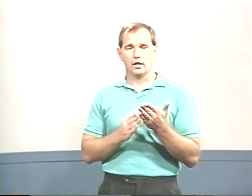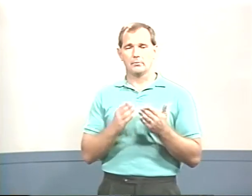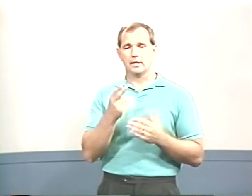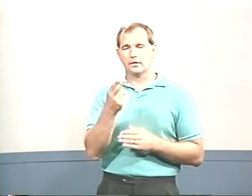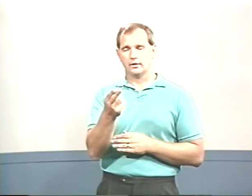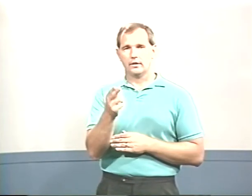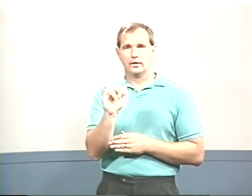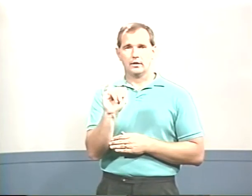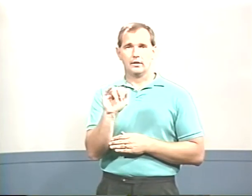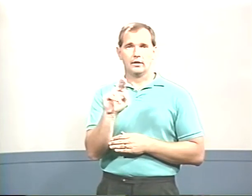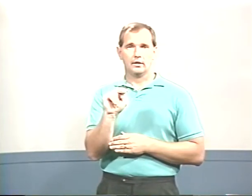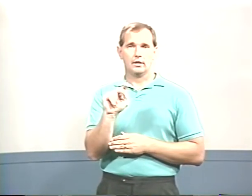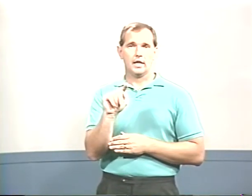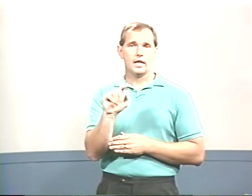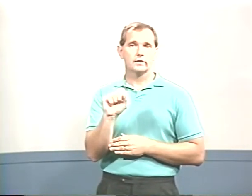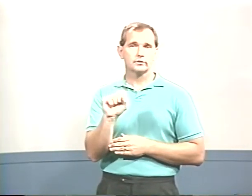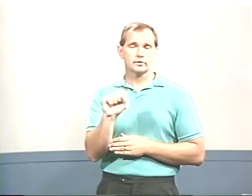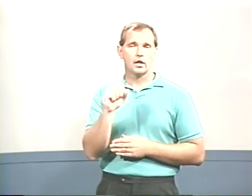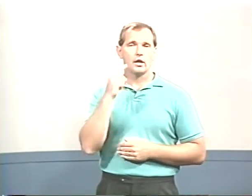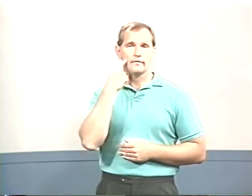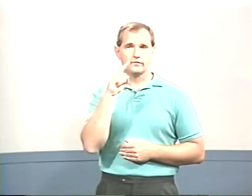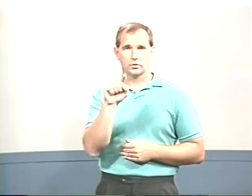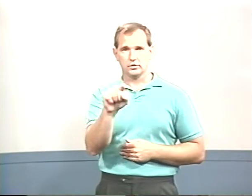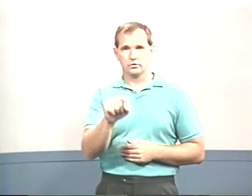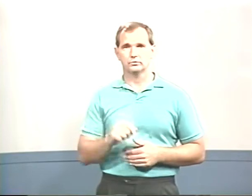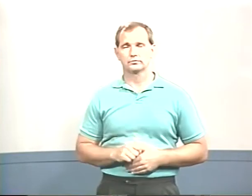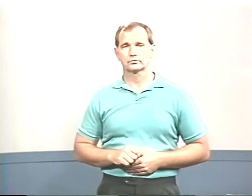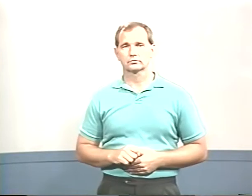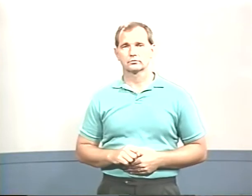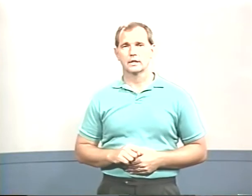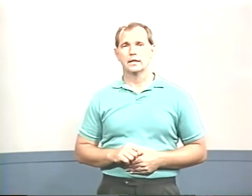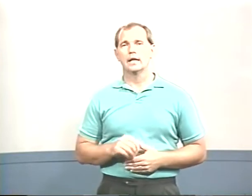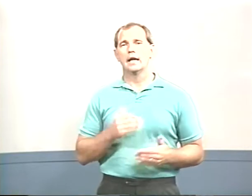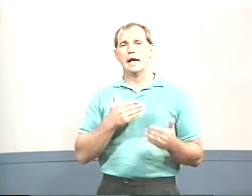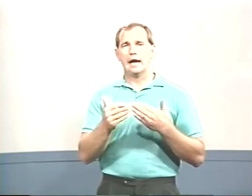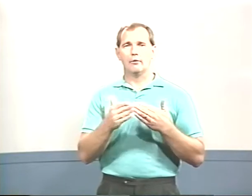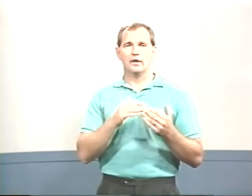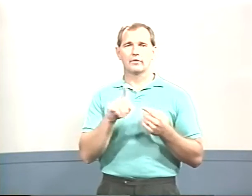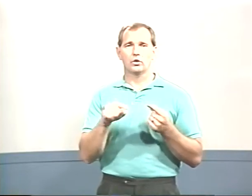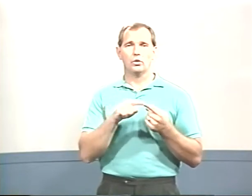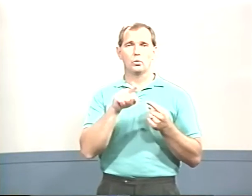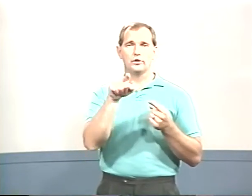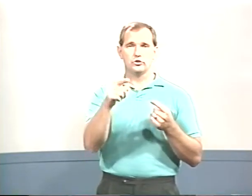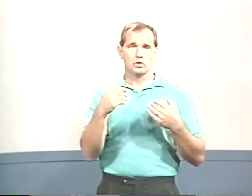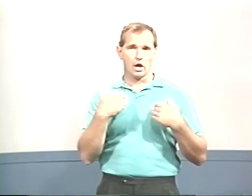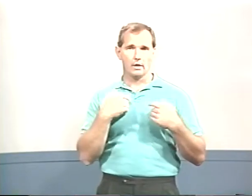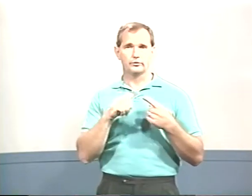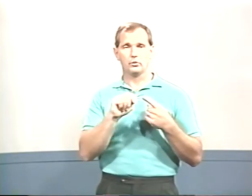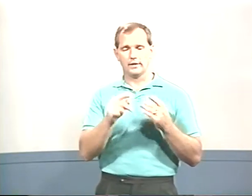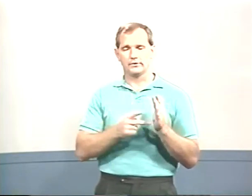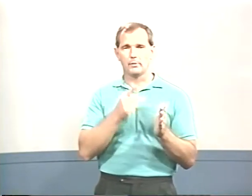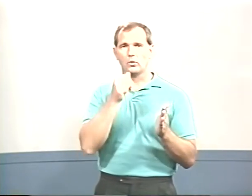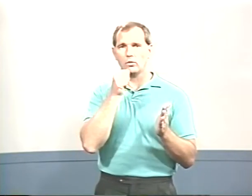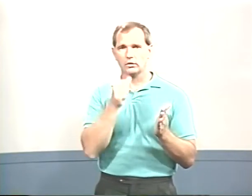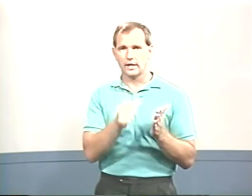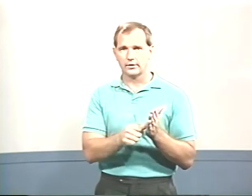hints for you. However, when you come to a double letter,